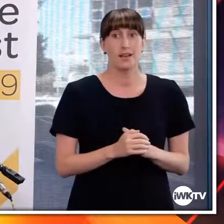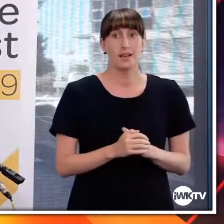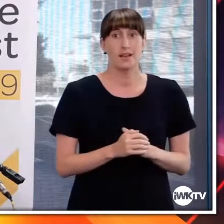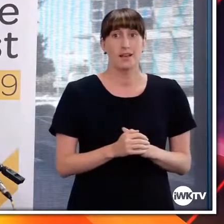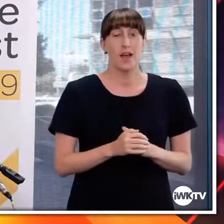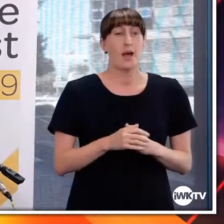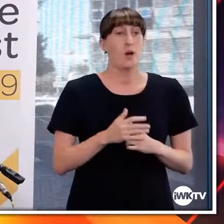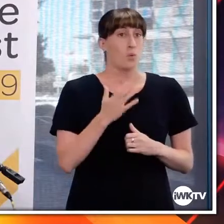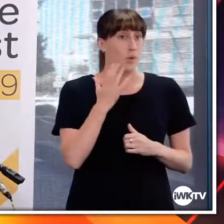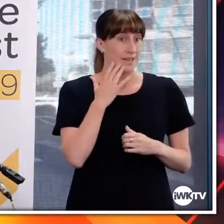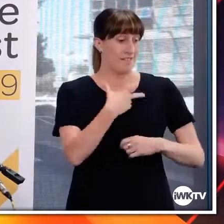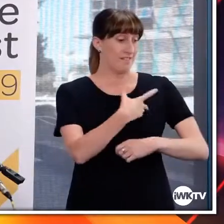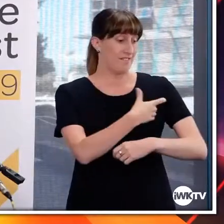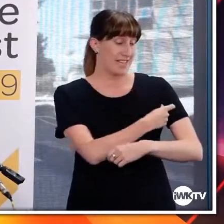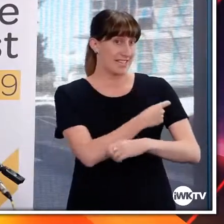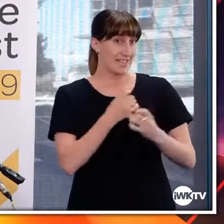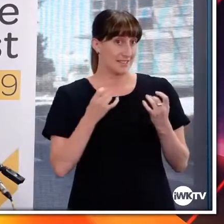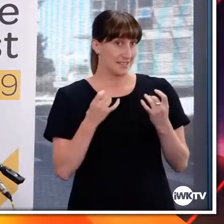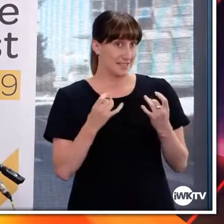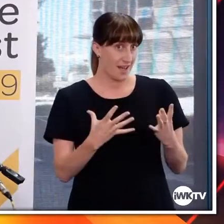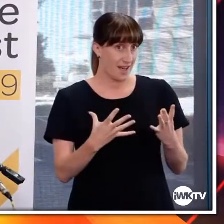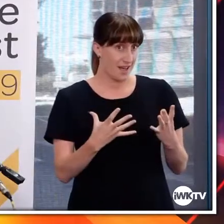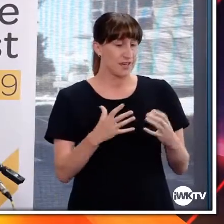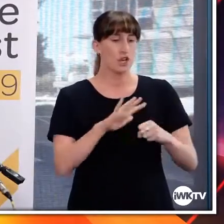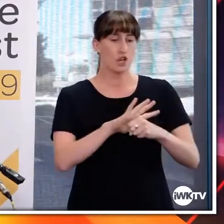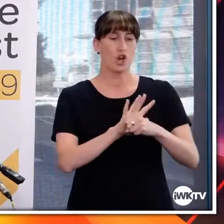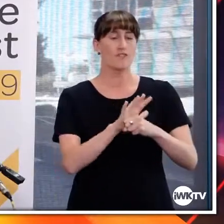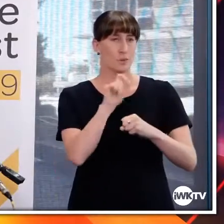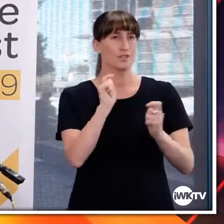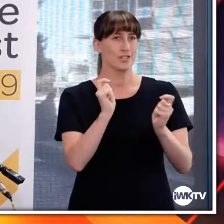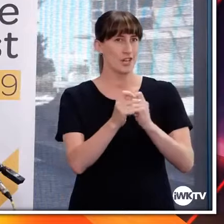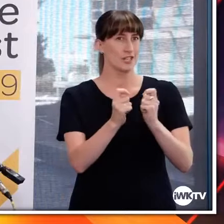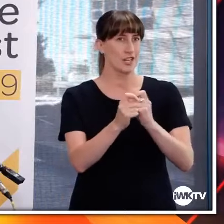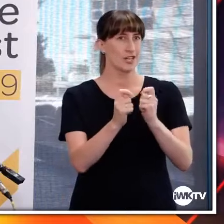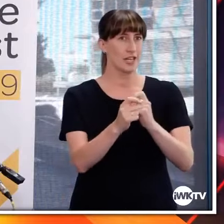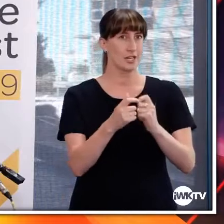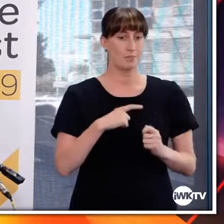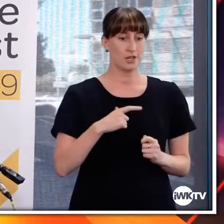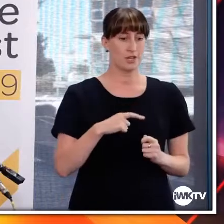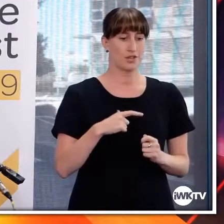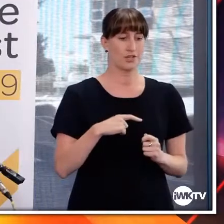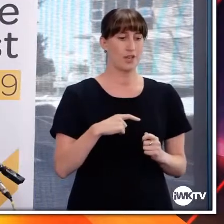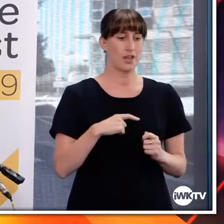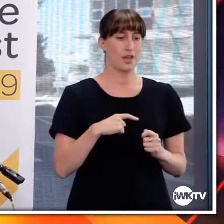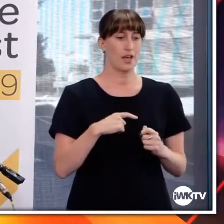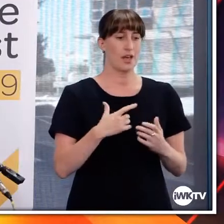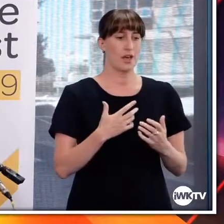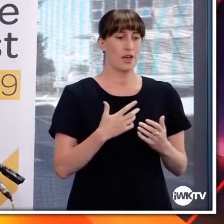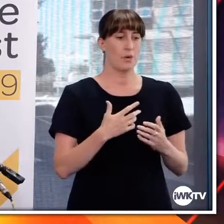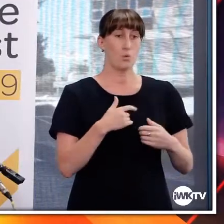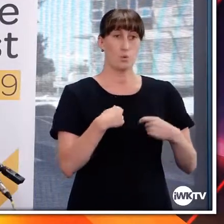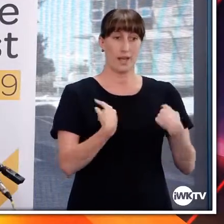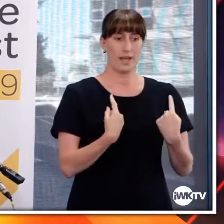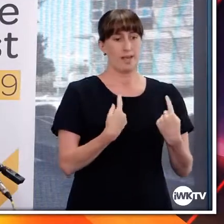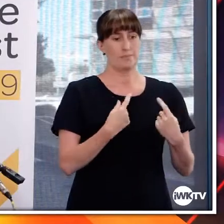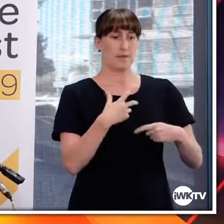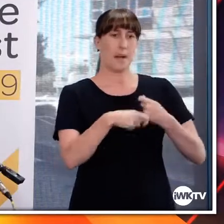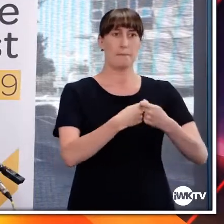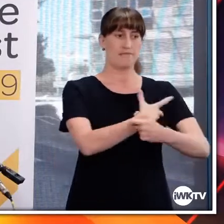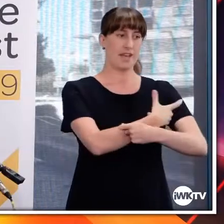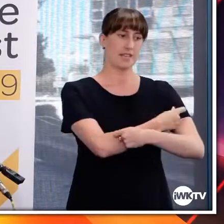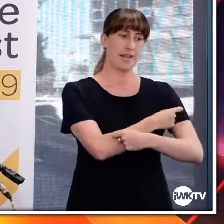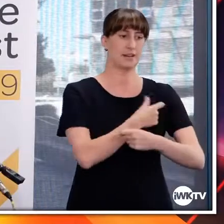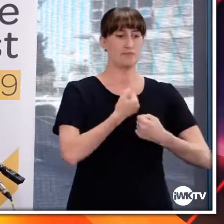we use the vaccine because when people are protected or immunised against the existing strains, the virus will try to find ways to get around the